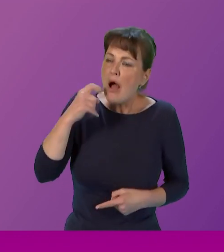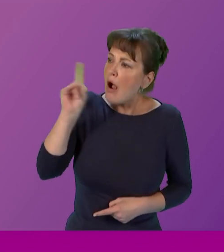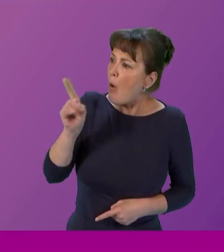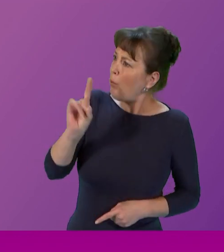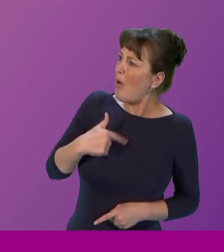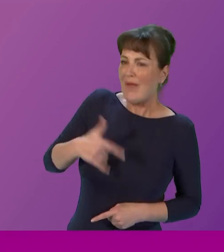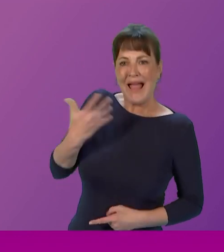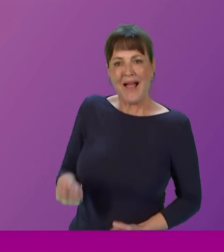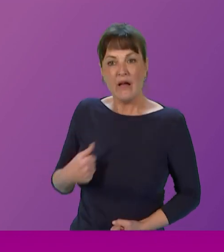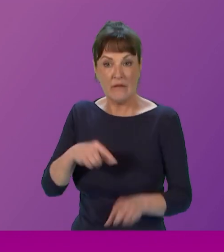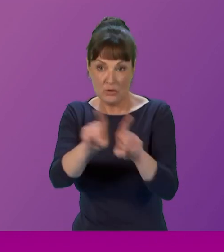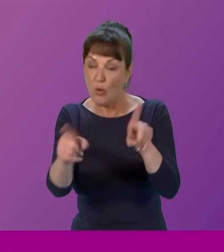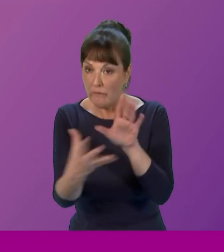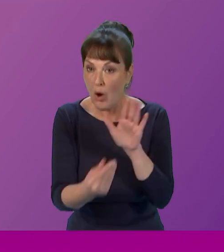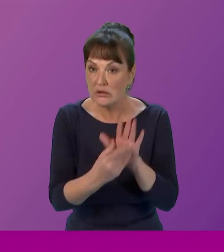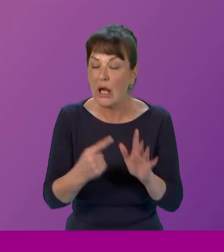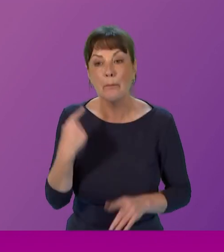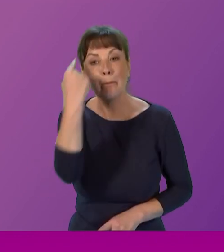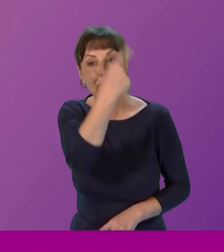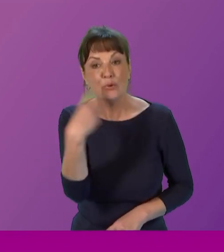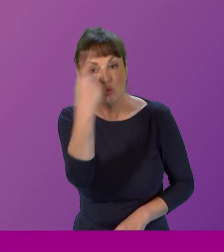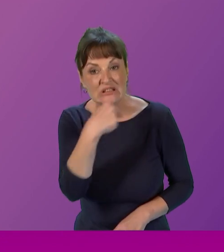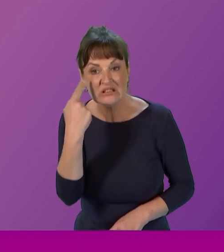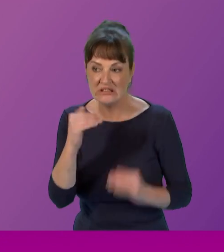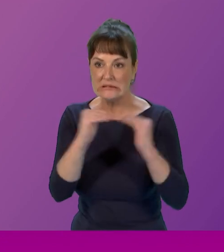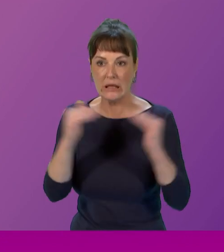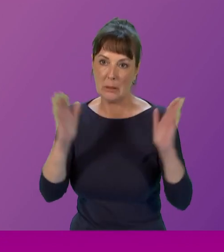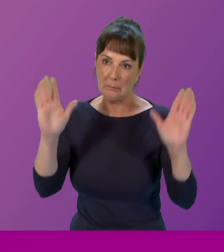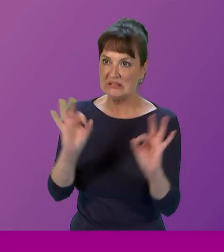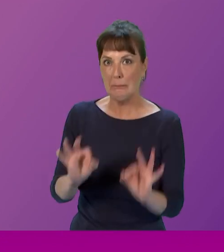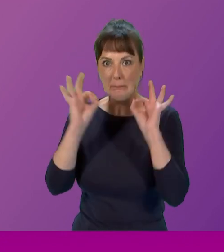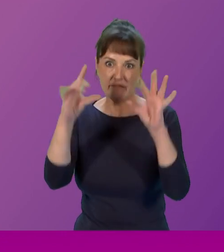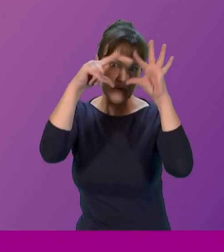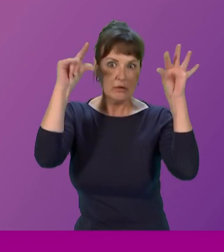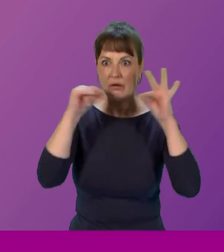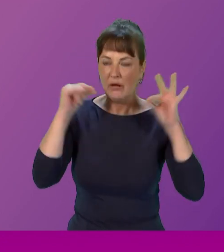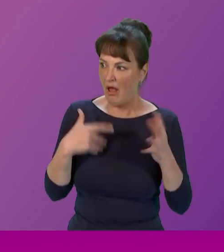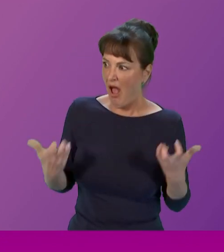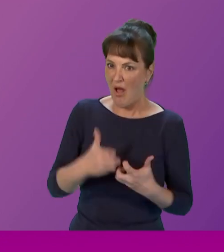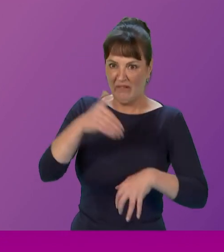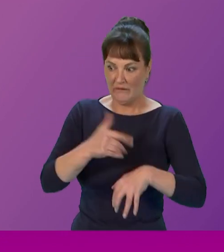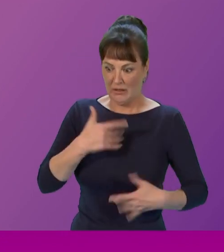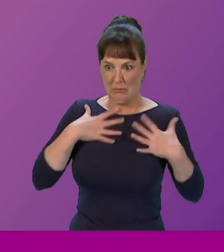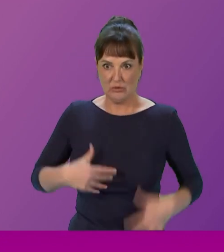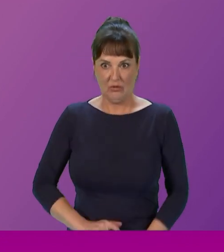spoke of the extreme pressures that beauty standards place on young girls and how this affected our body confidence and self-esteem